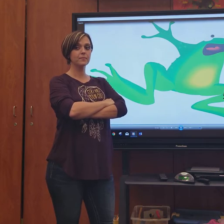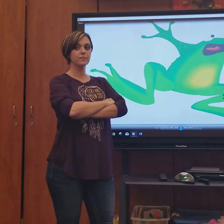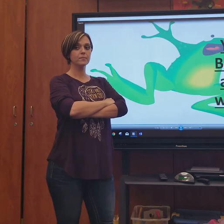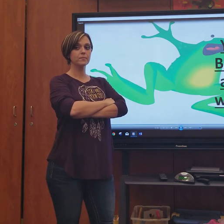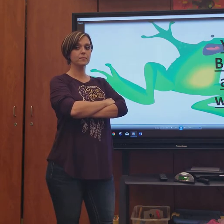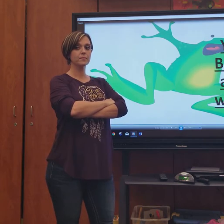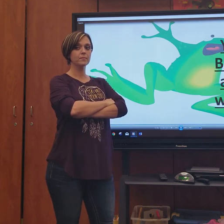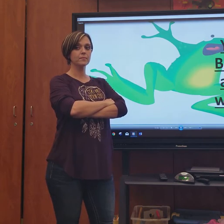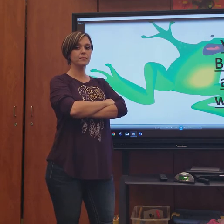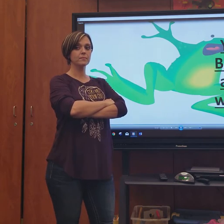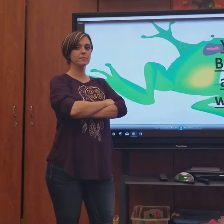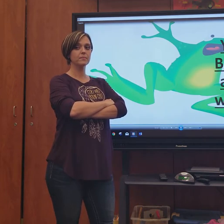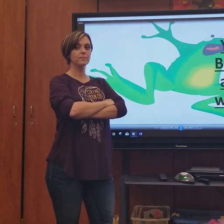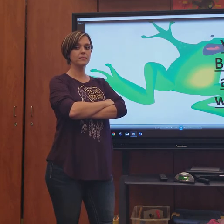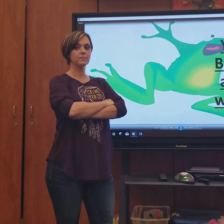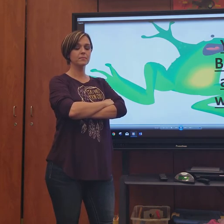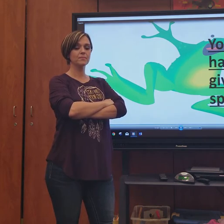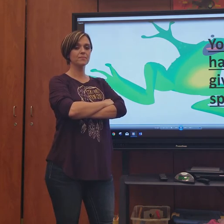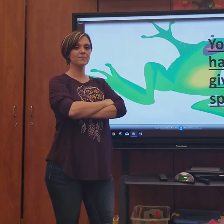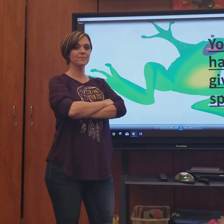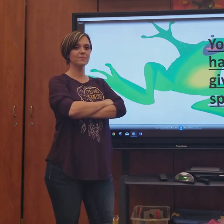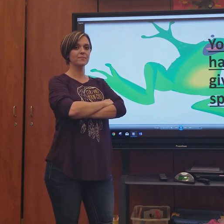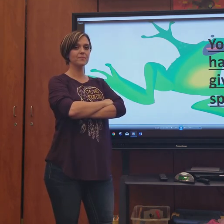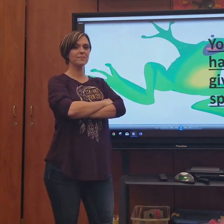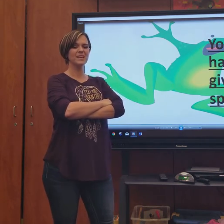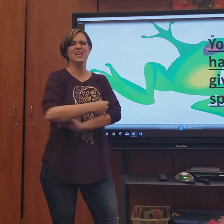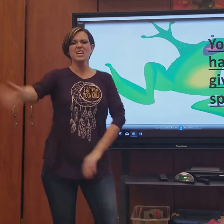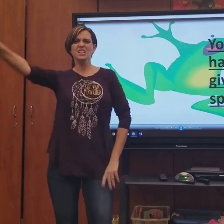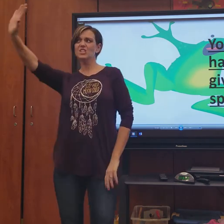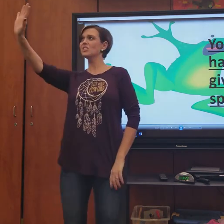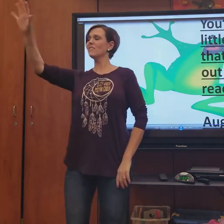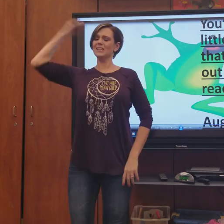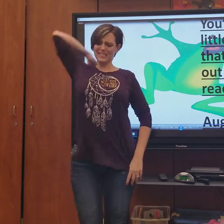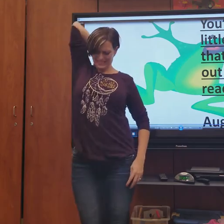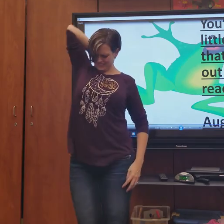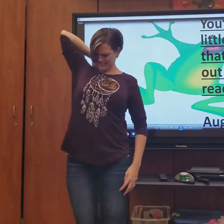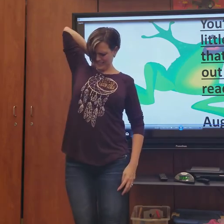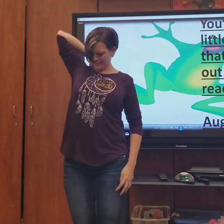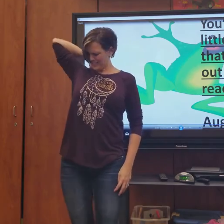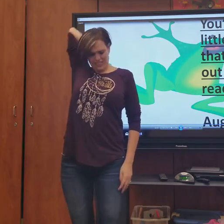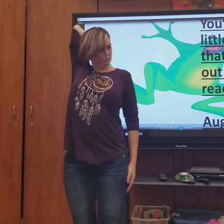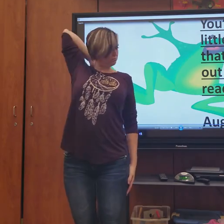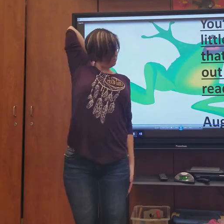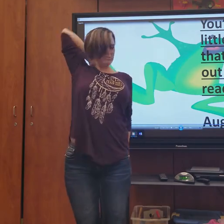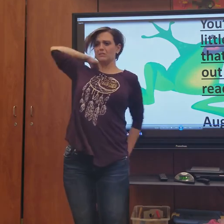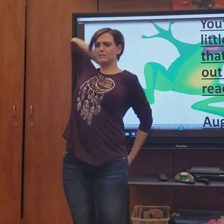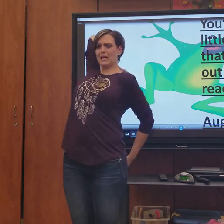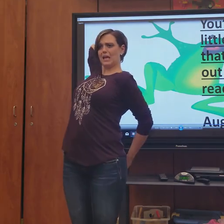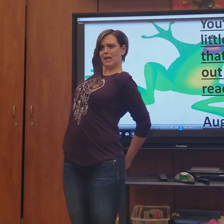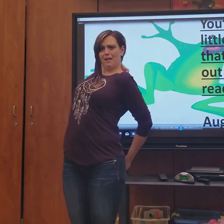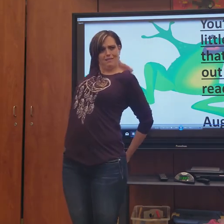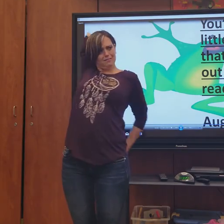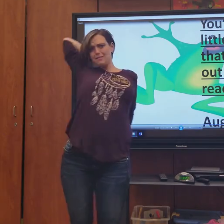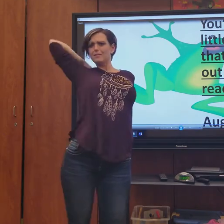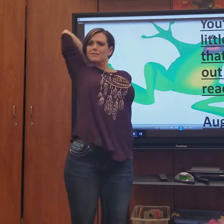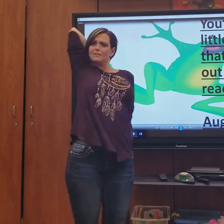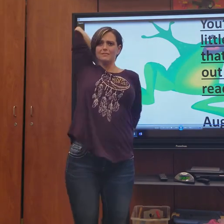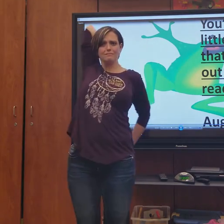body ain't a worm You have to give a speech You've got a little itch that's just out of breath